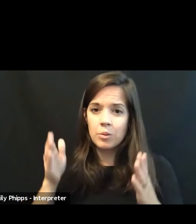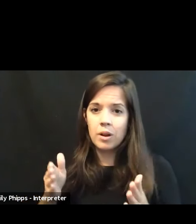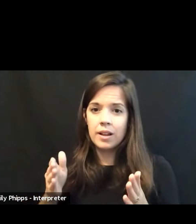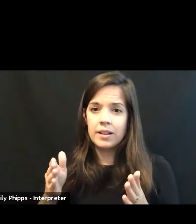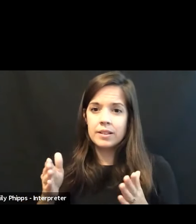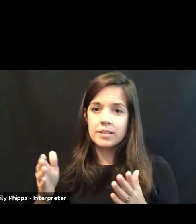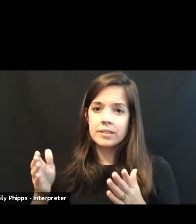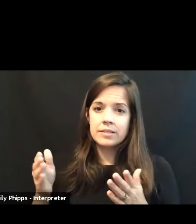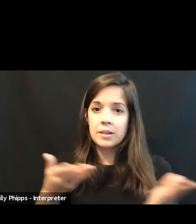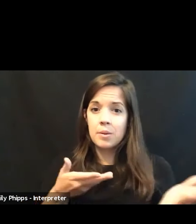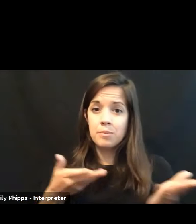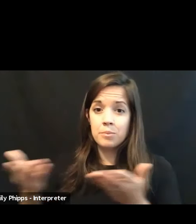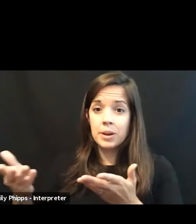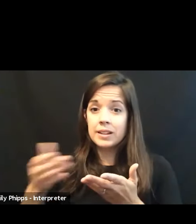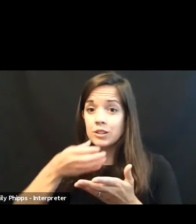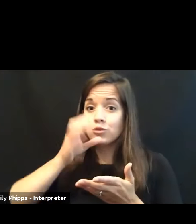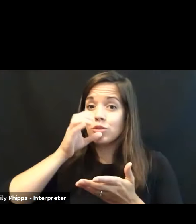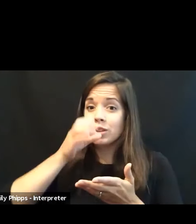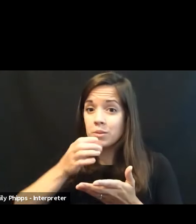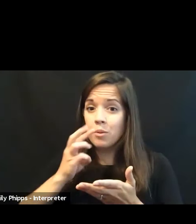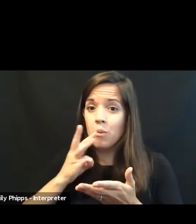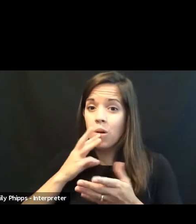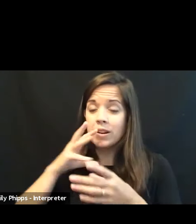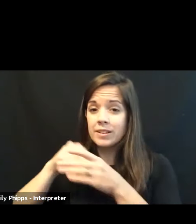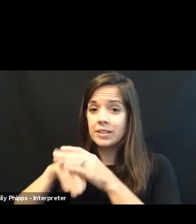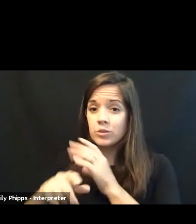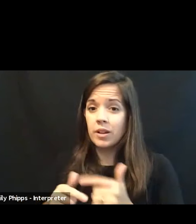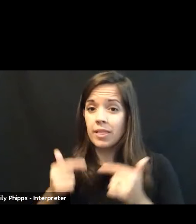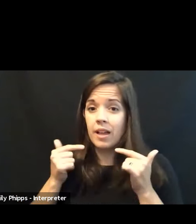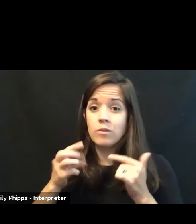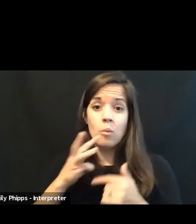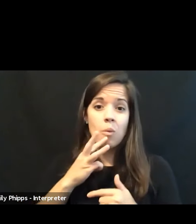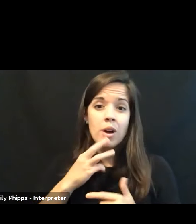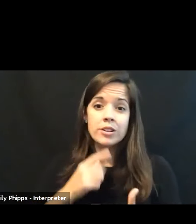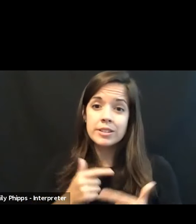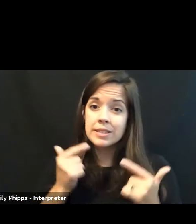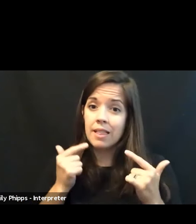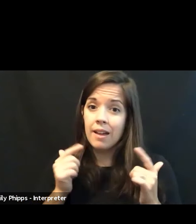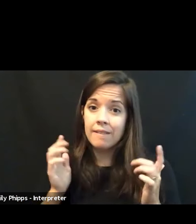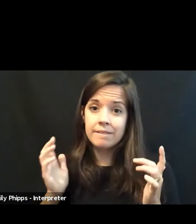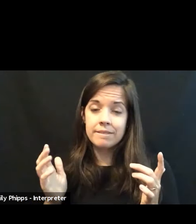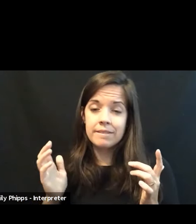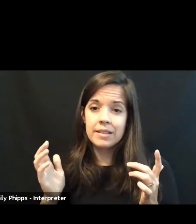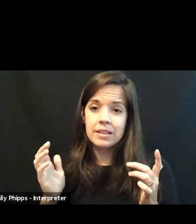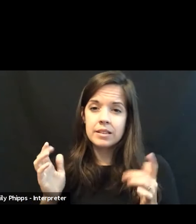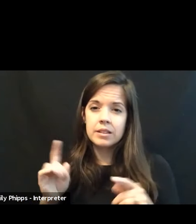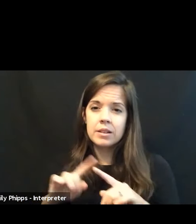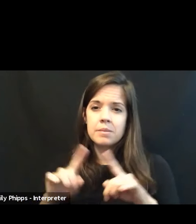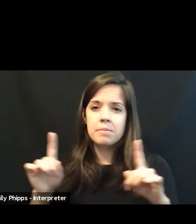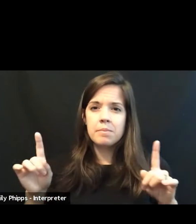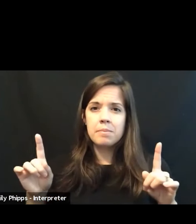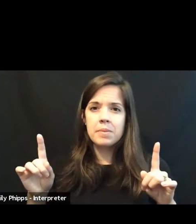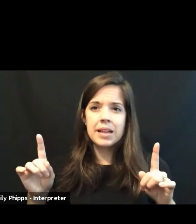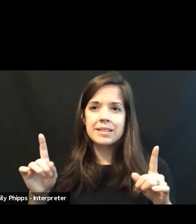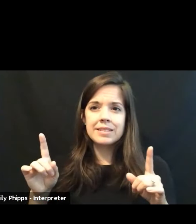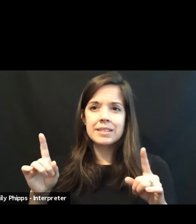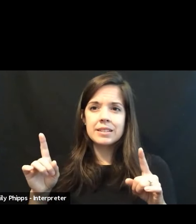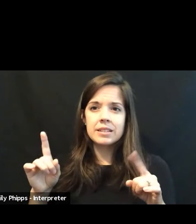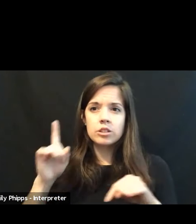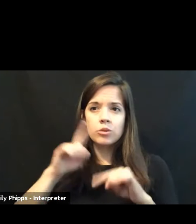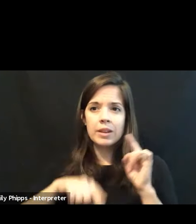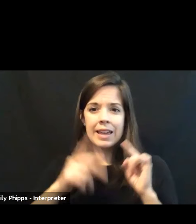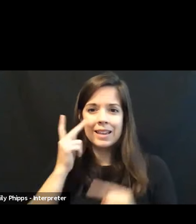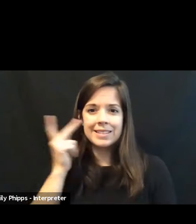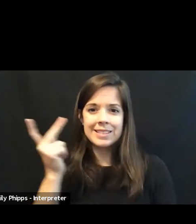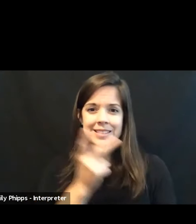water, potable water into their lives. mean, water is life. But that you can't see the value in